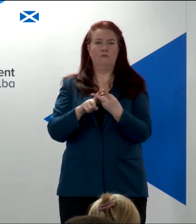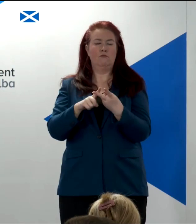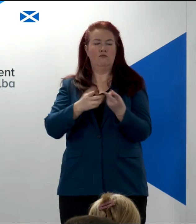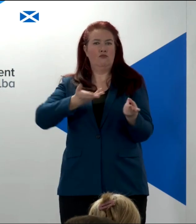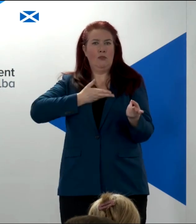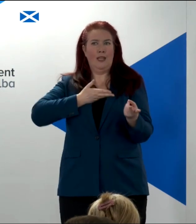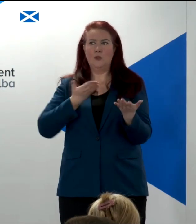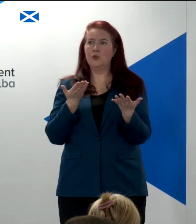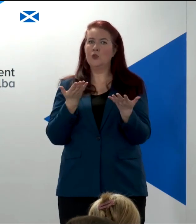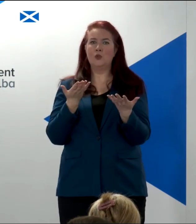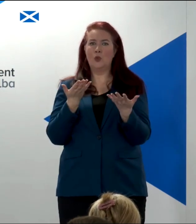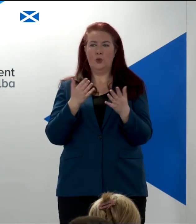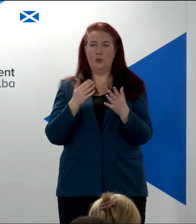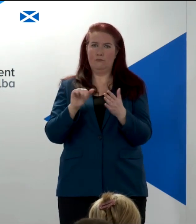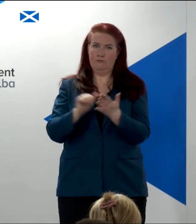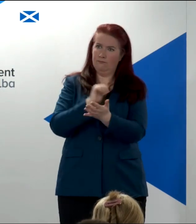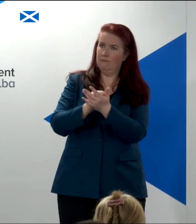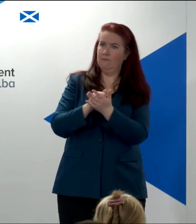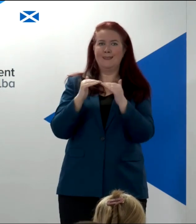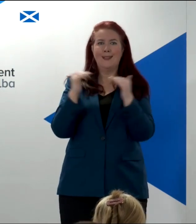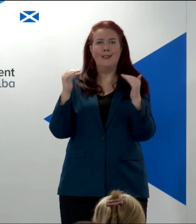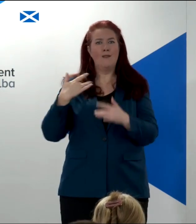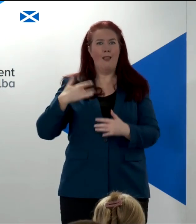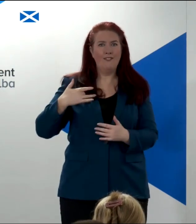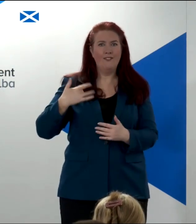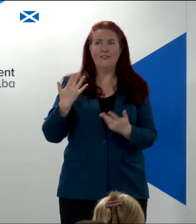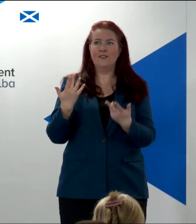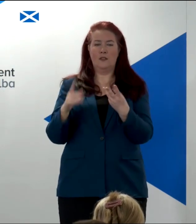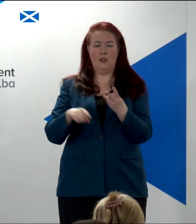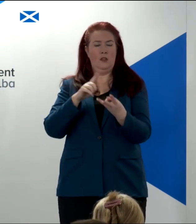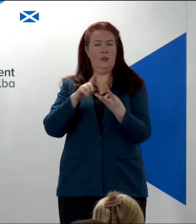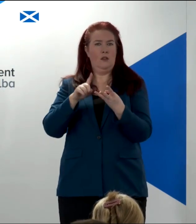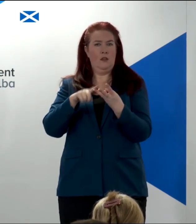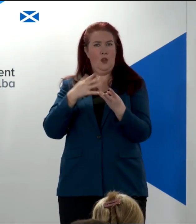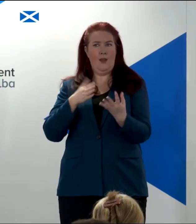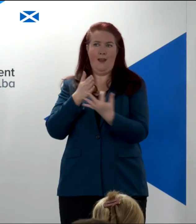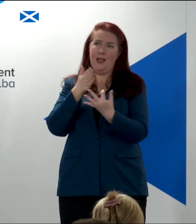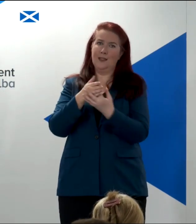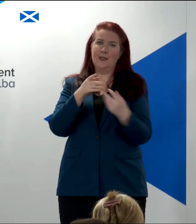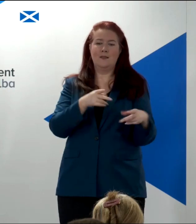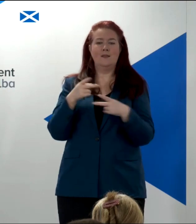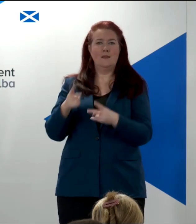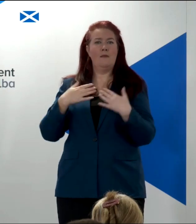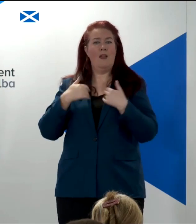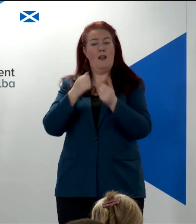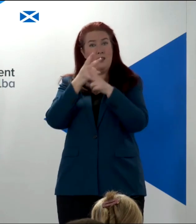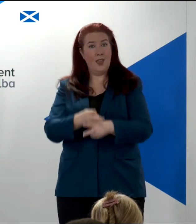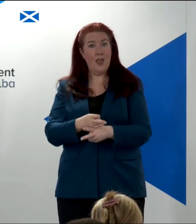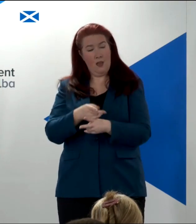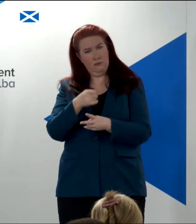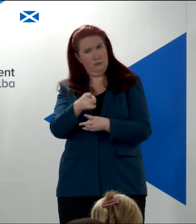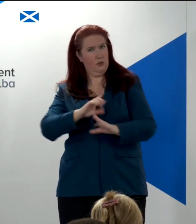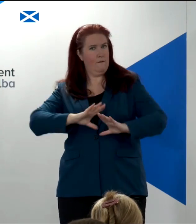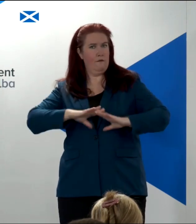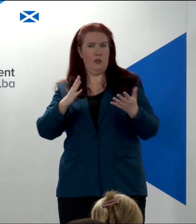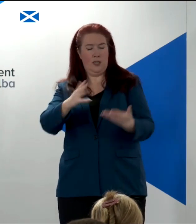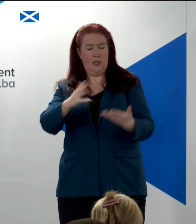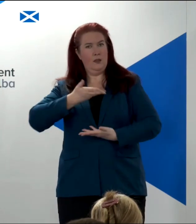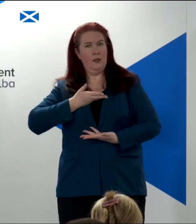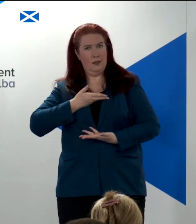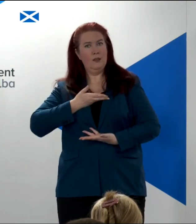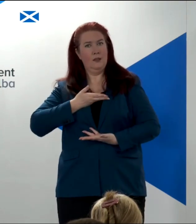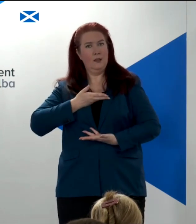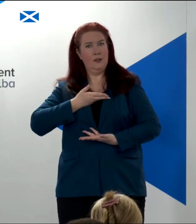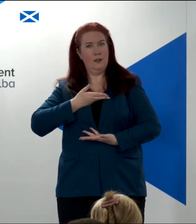standard of living, the right to access a system of healthcare free at the point of need.